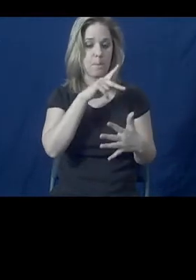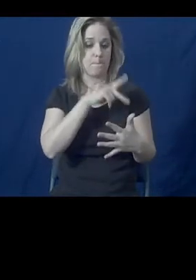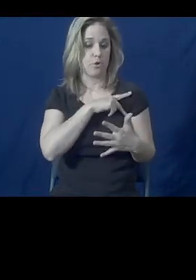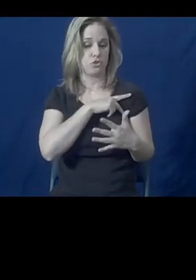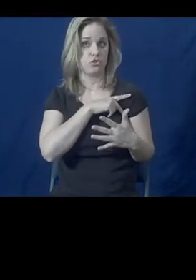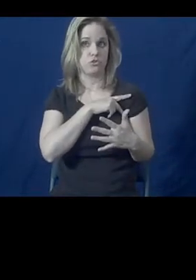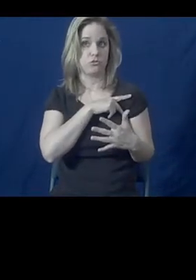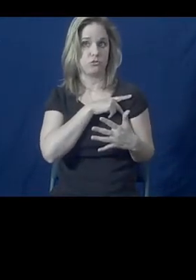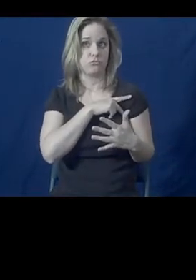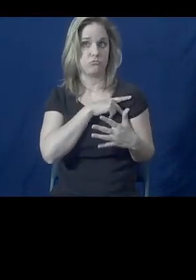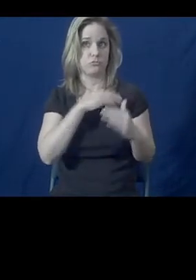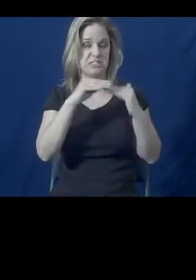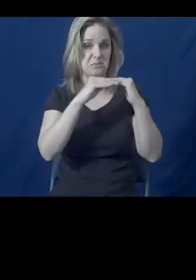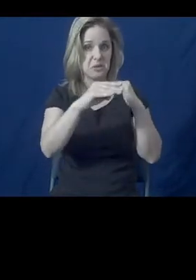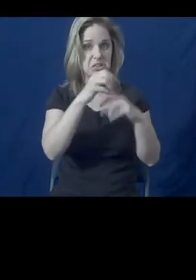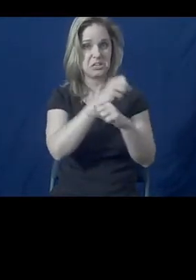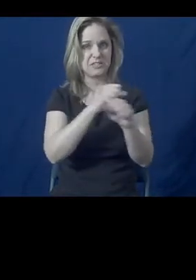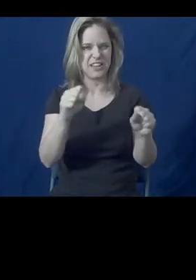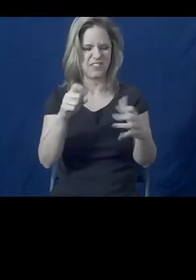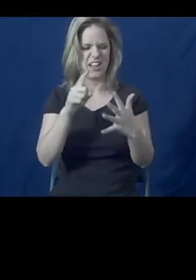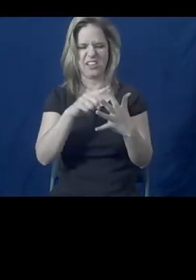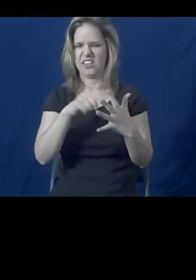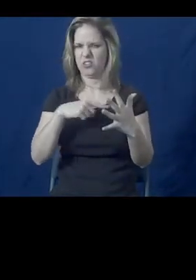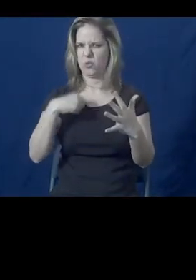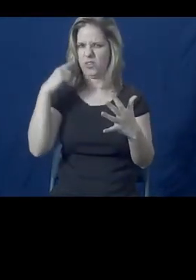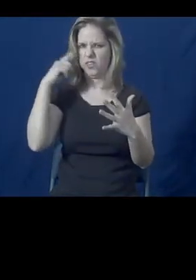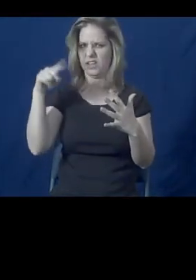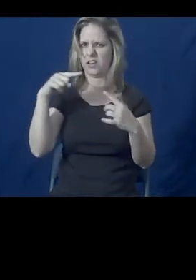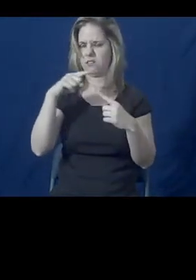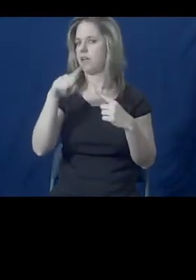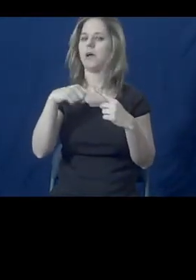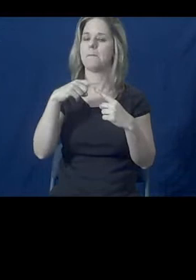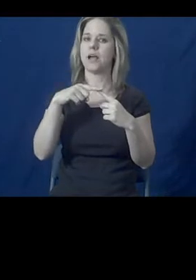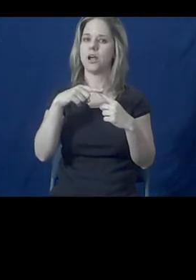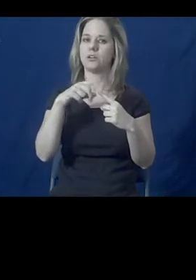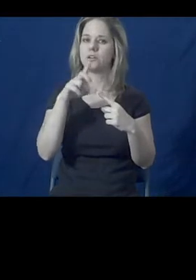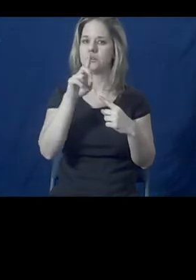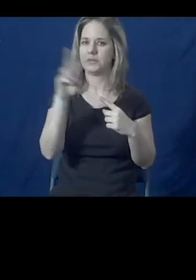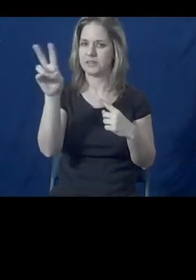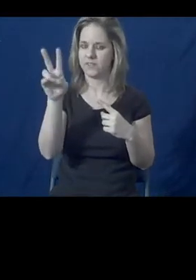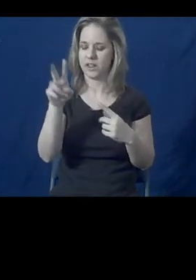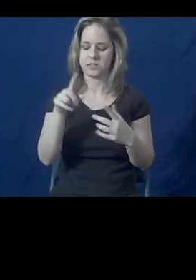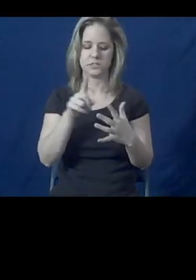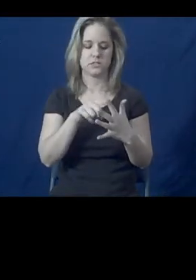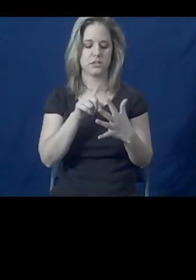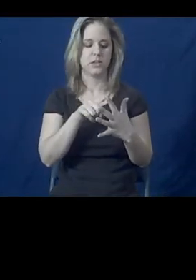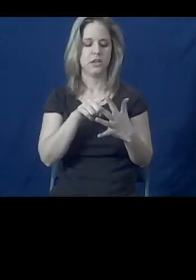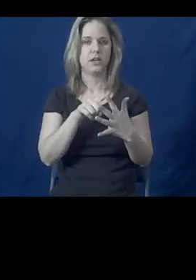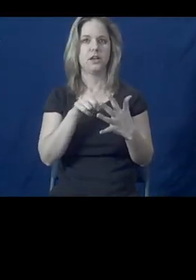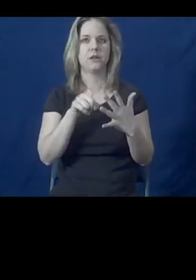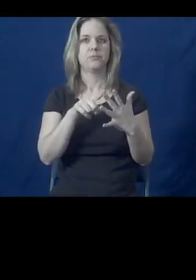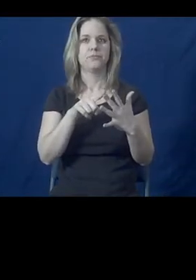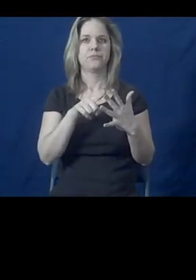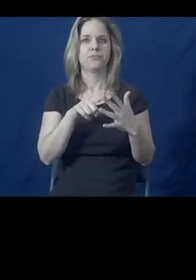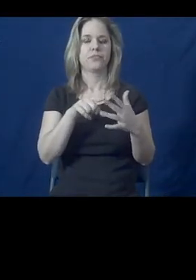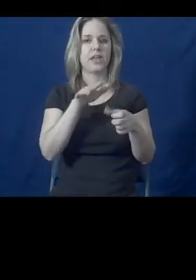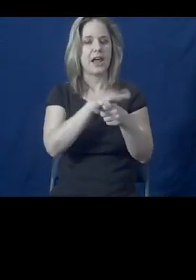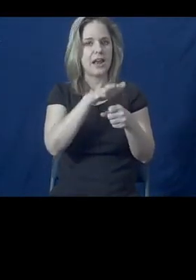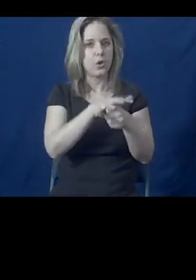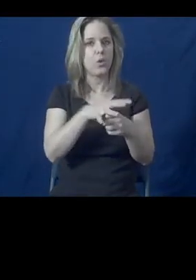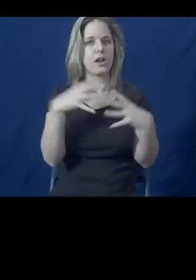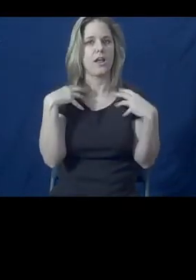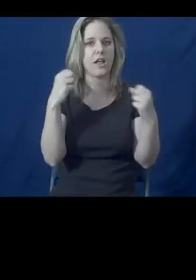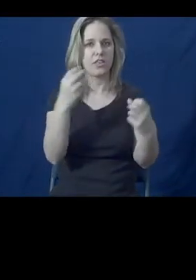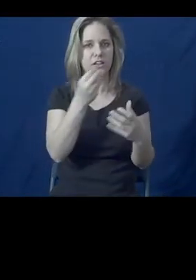it's under that category that we think of domestic violence as an issue of personal stability and safety, adequate healthy food,